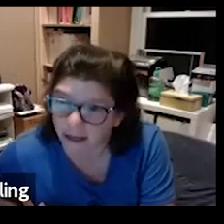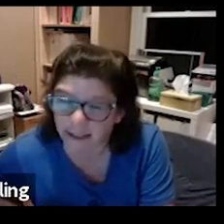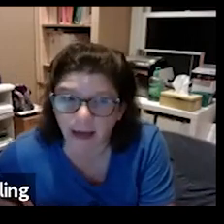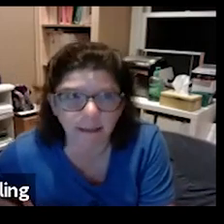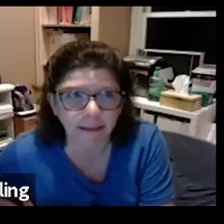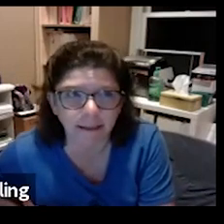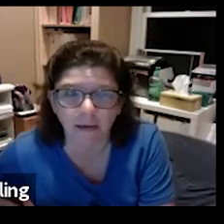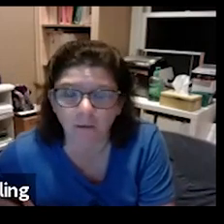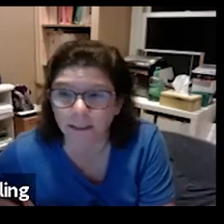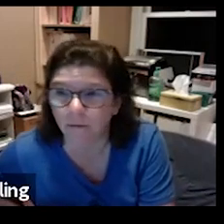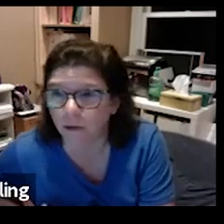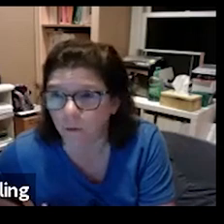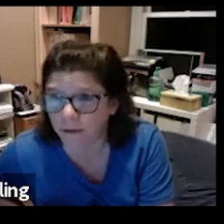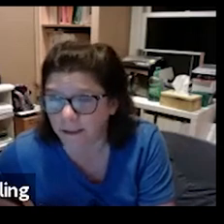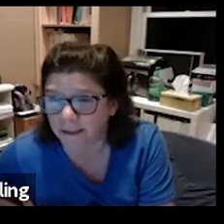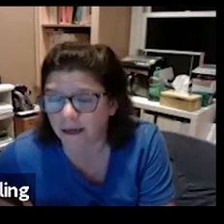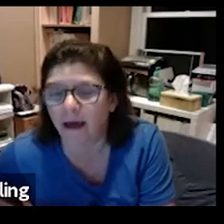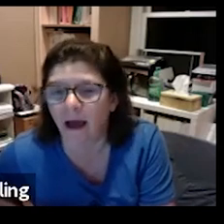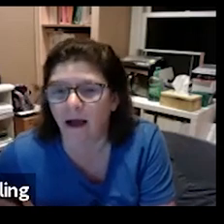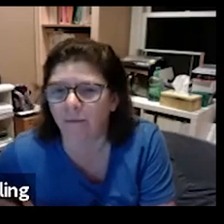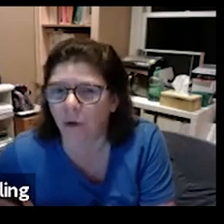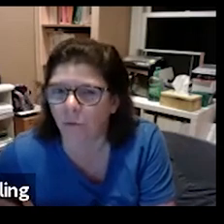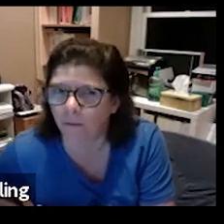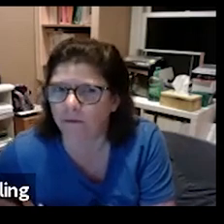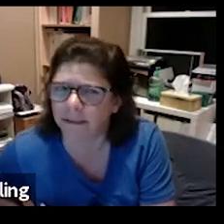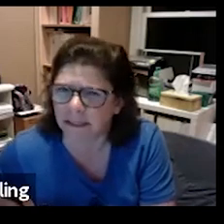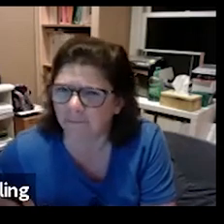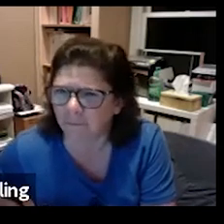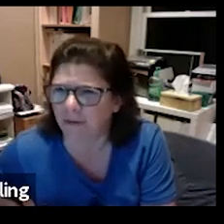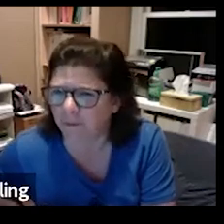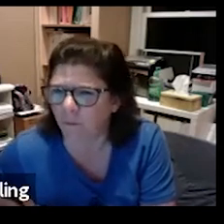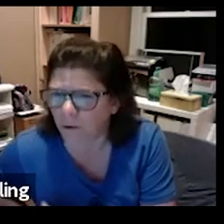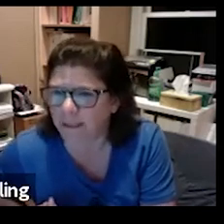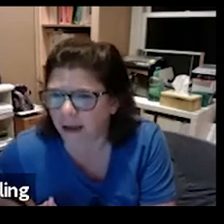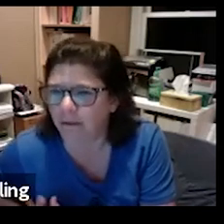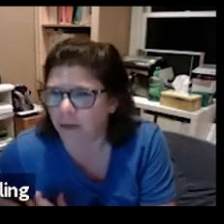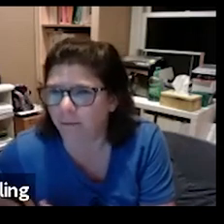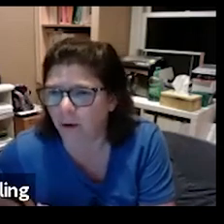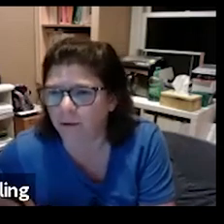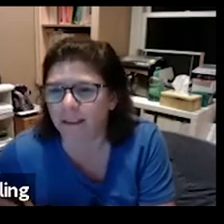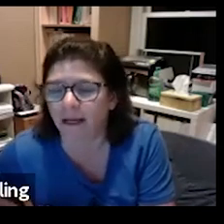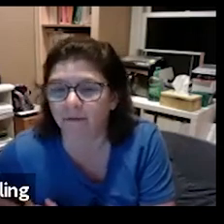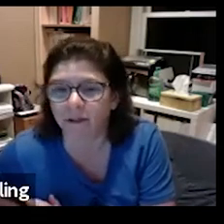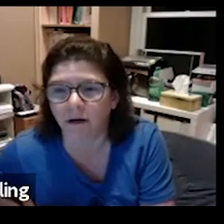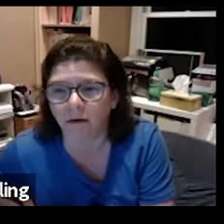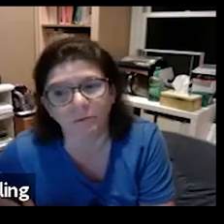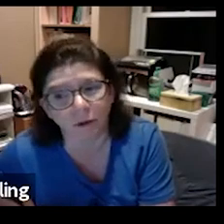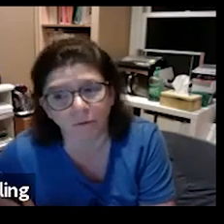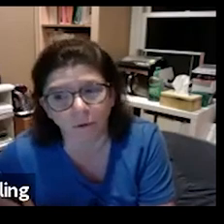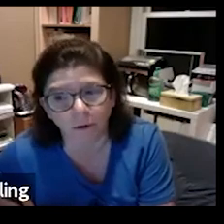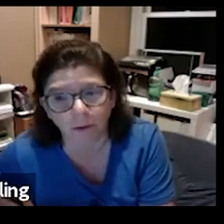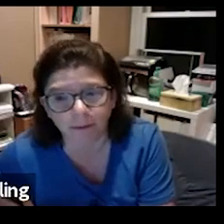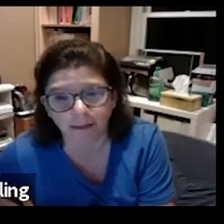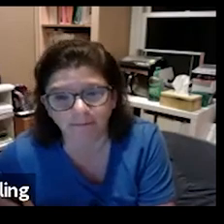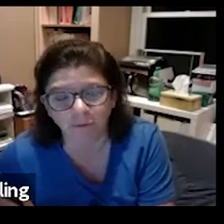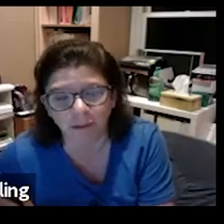next class and i did say we did record this we will see if it works out that we can post it and if so look